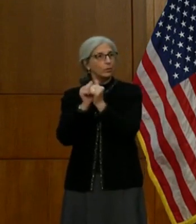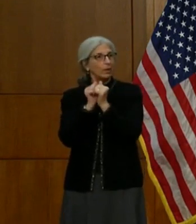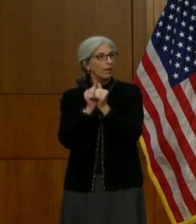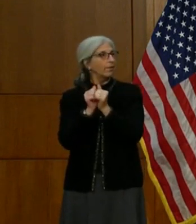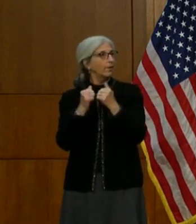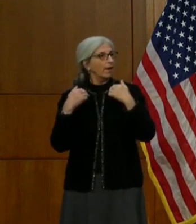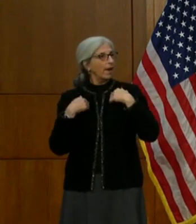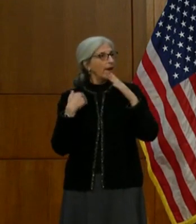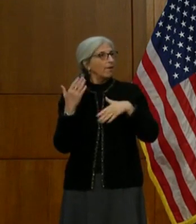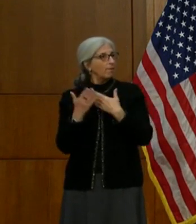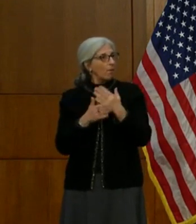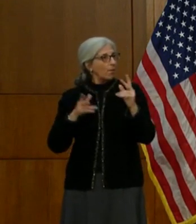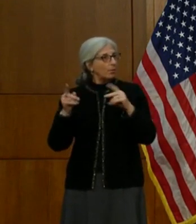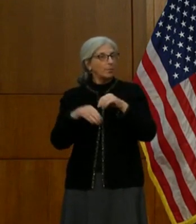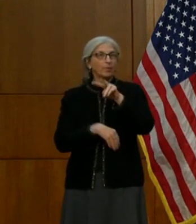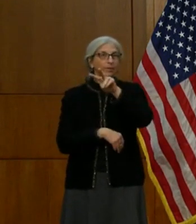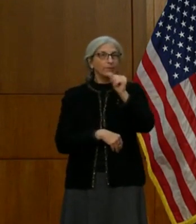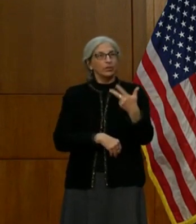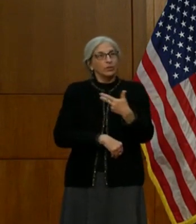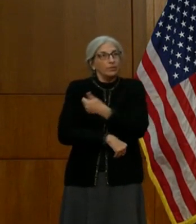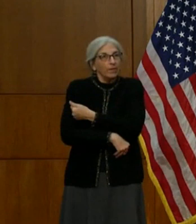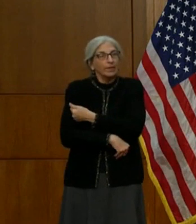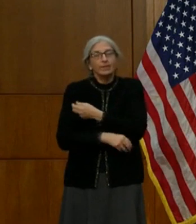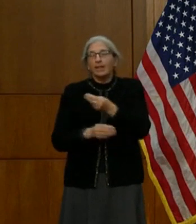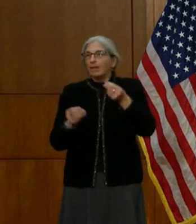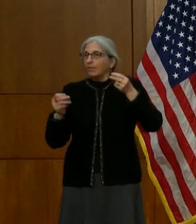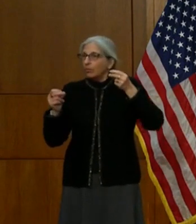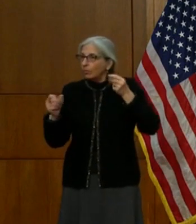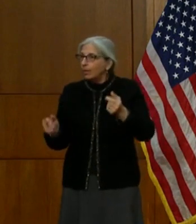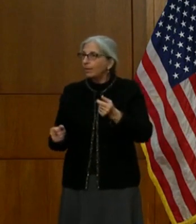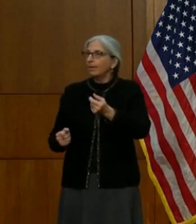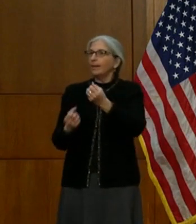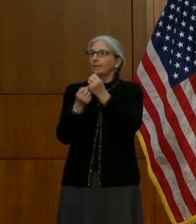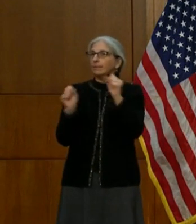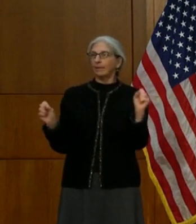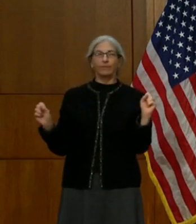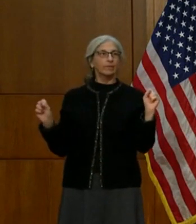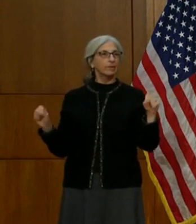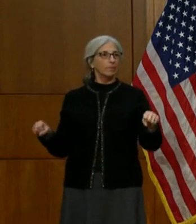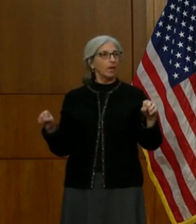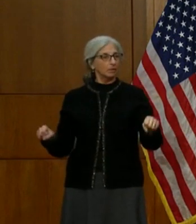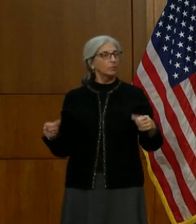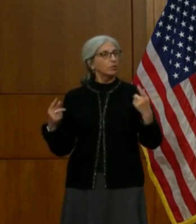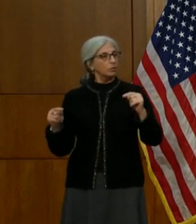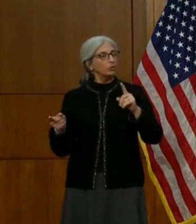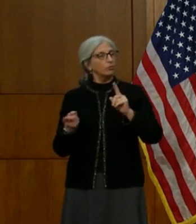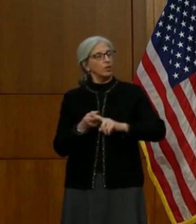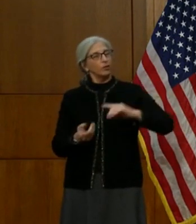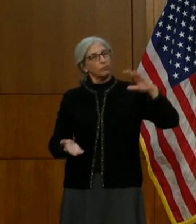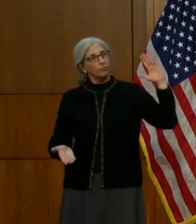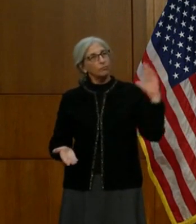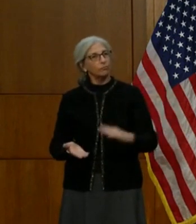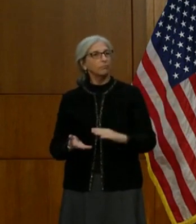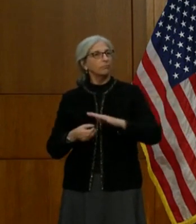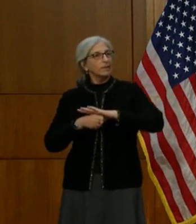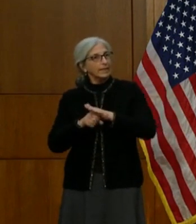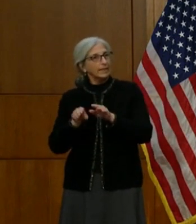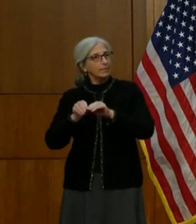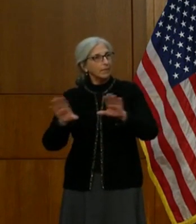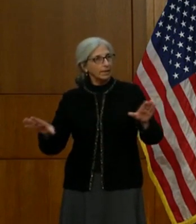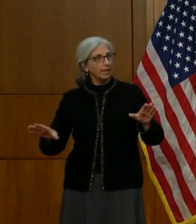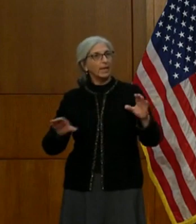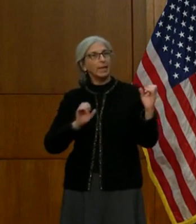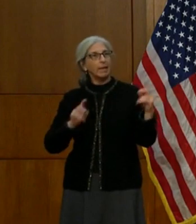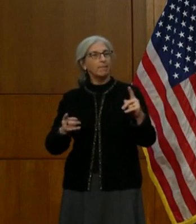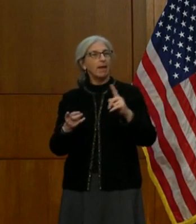vaccinated as expeditiously and safely as we can and getting this pandemic behind us and getting back to our near normal.